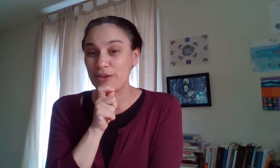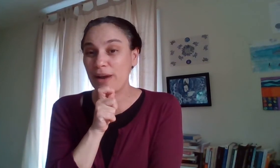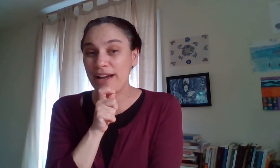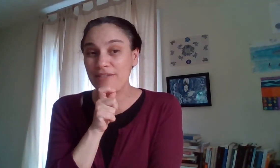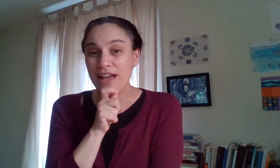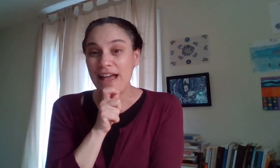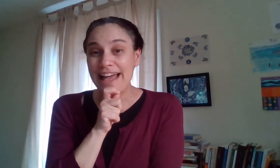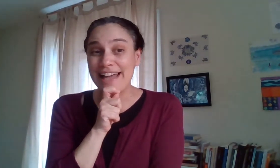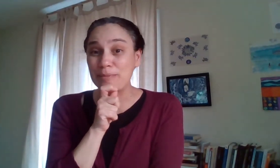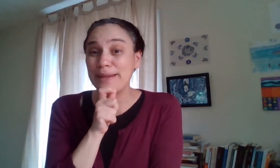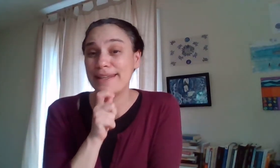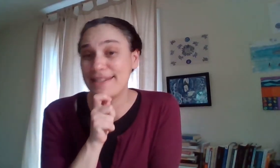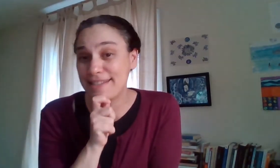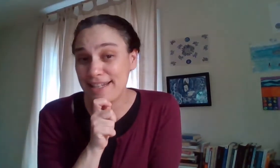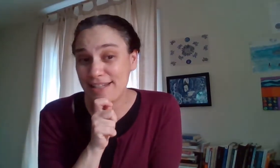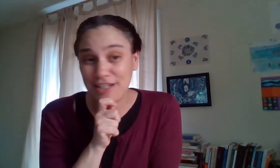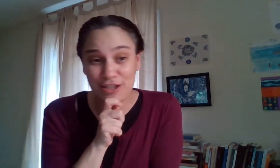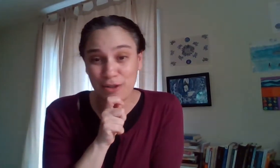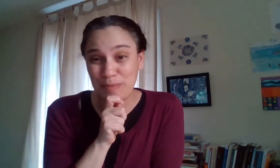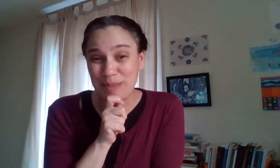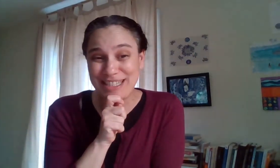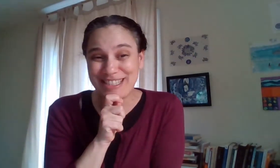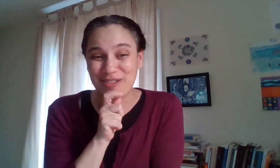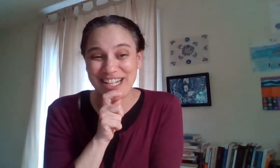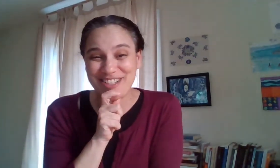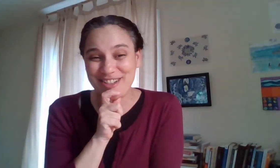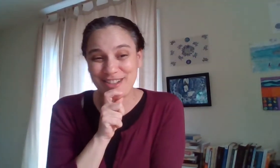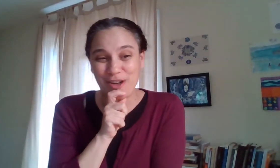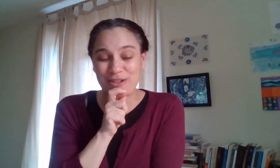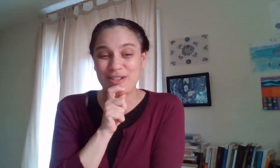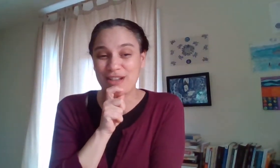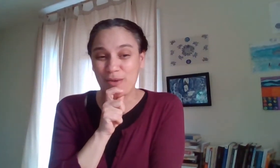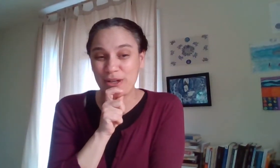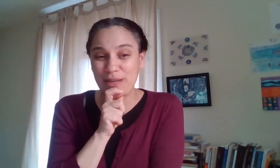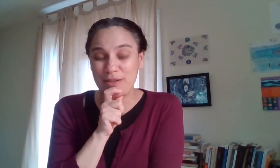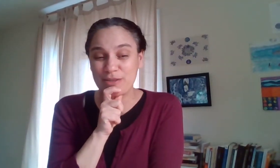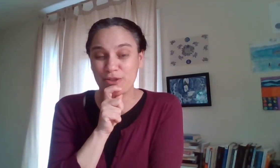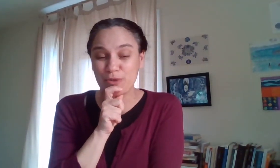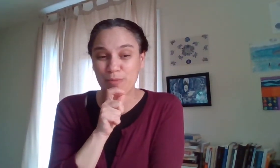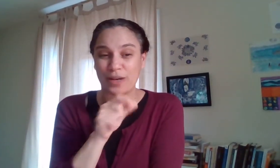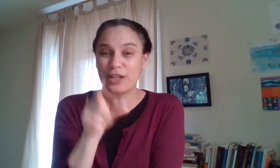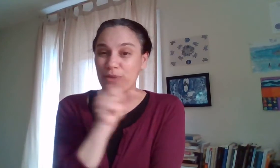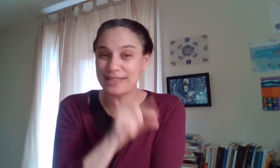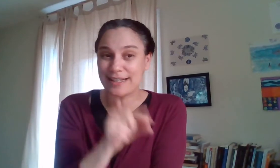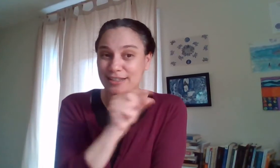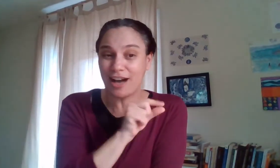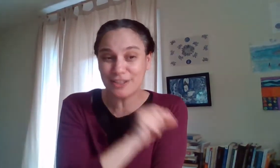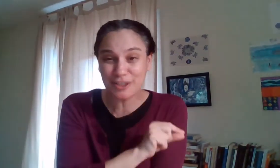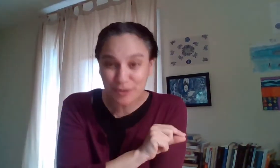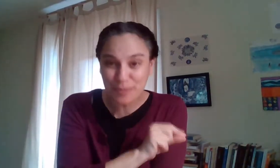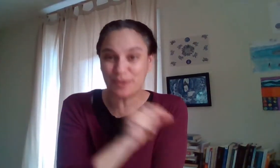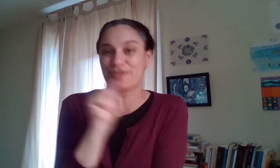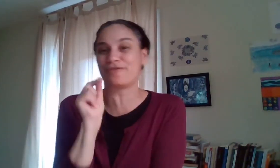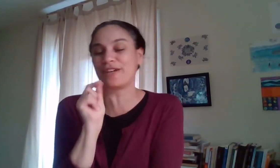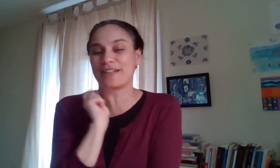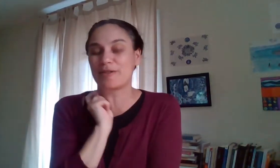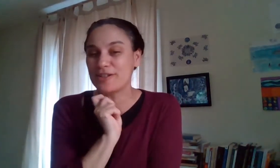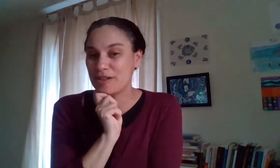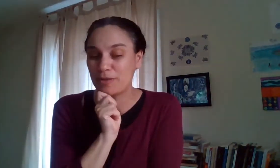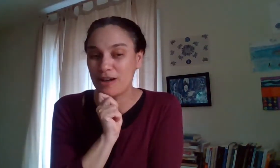thrive and please stay in touch don't be strangers you know this i want to keep this group i know it's like a daughter group of academic writers and blog